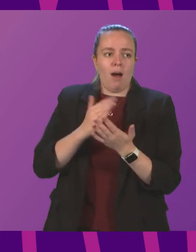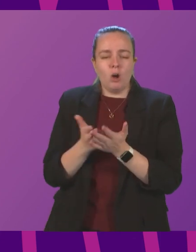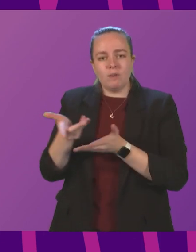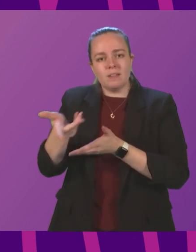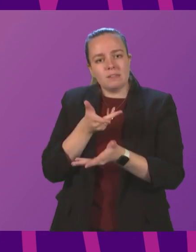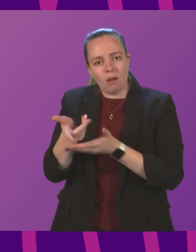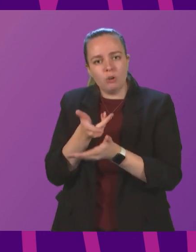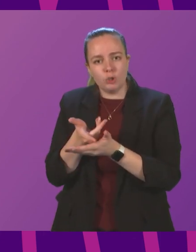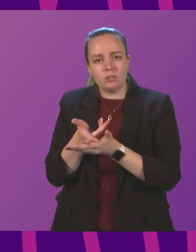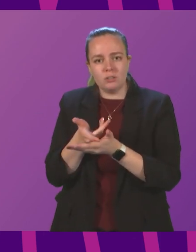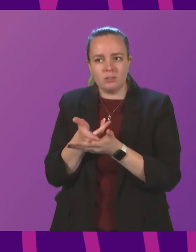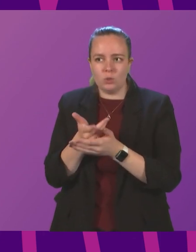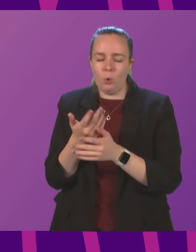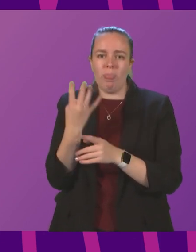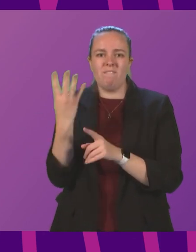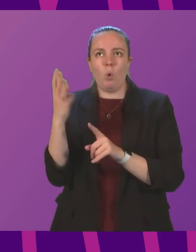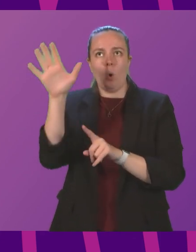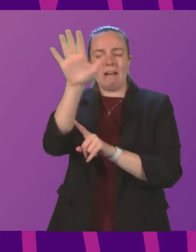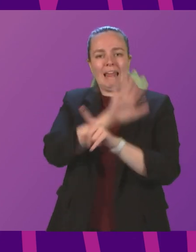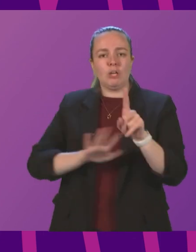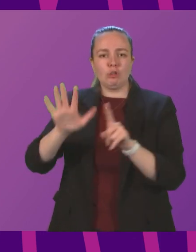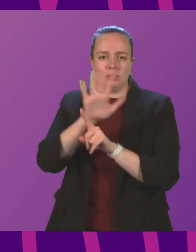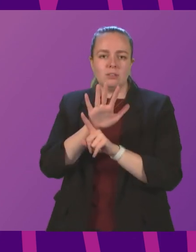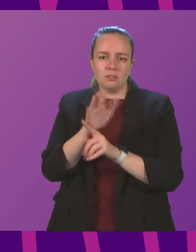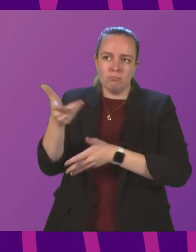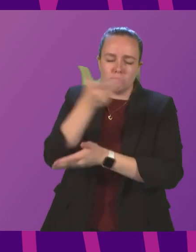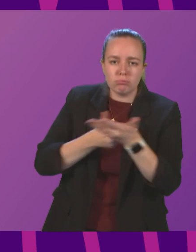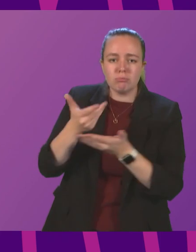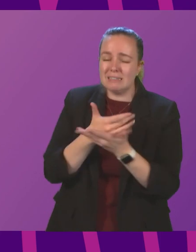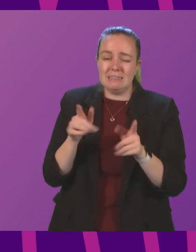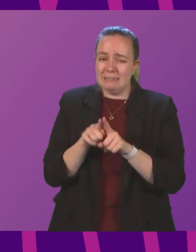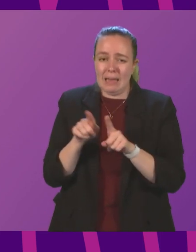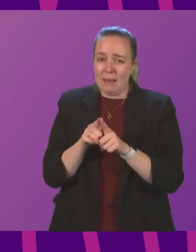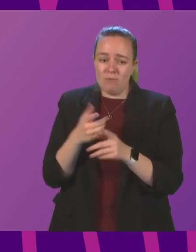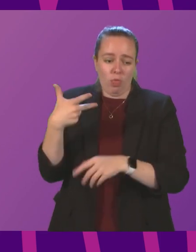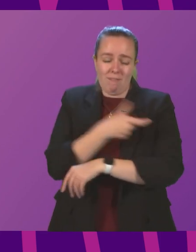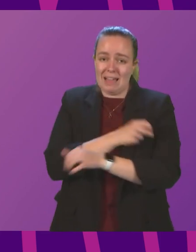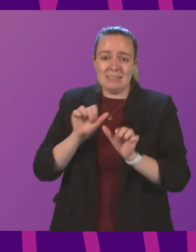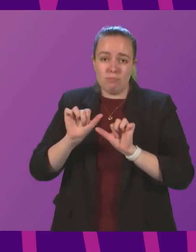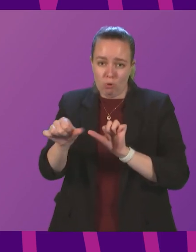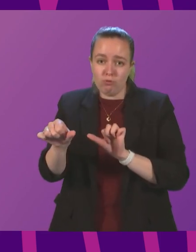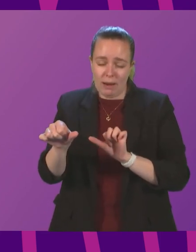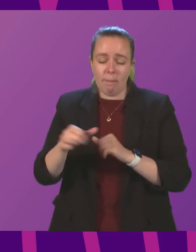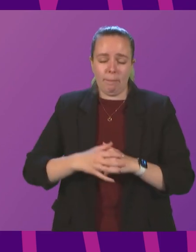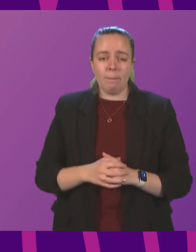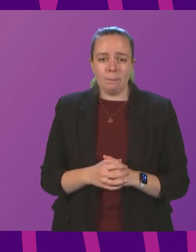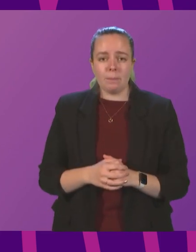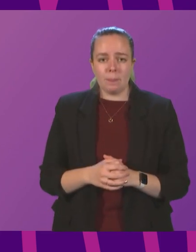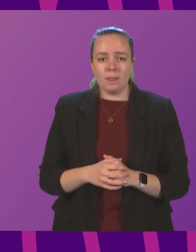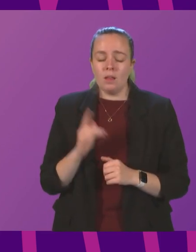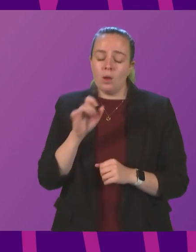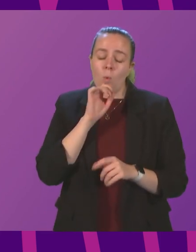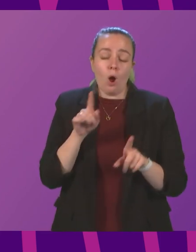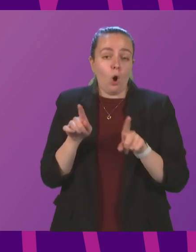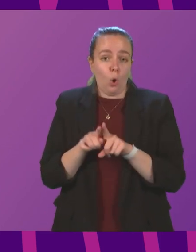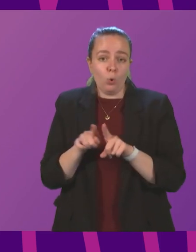discussions on a four nations basis, as have all aspects of the vaccination programme that we've undertaken. And they will